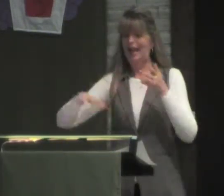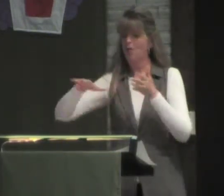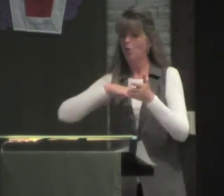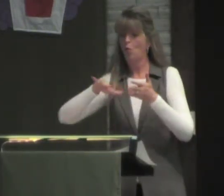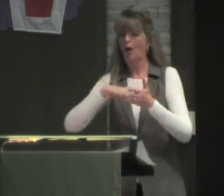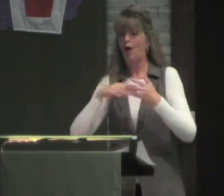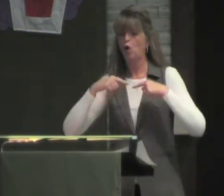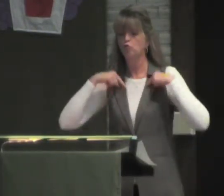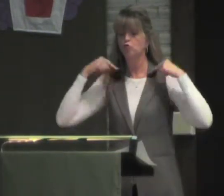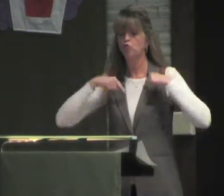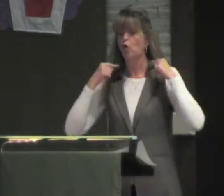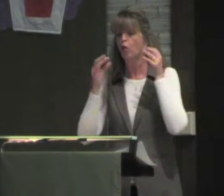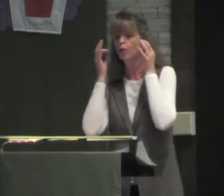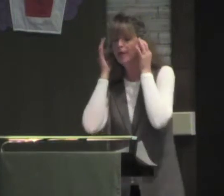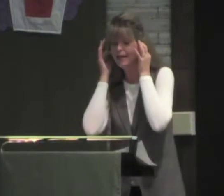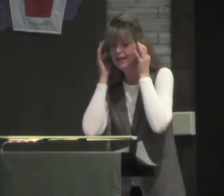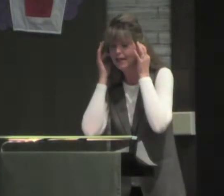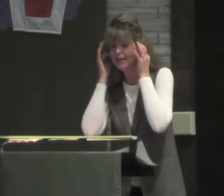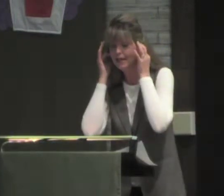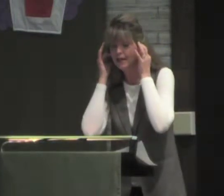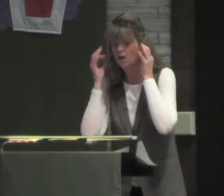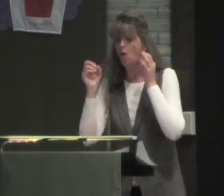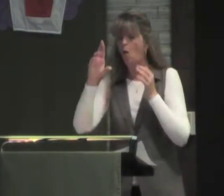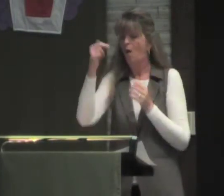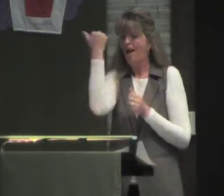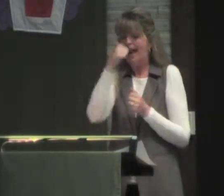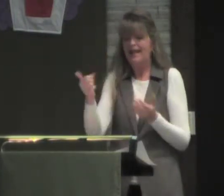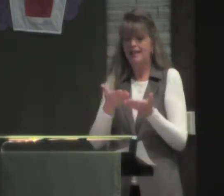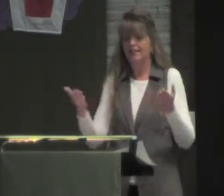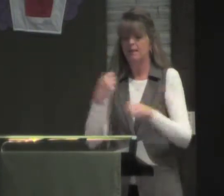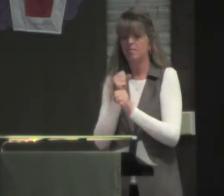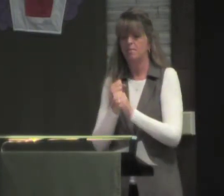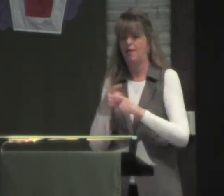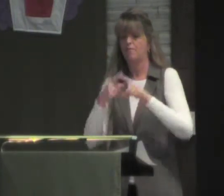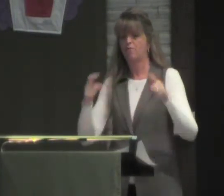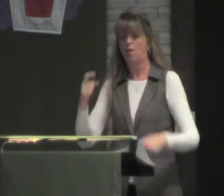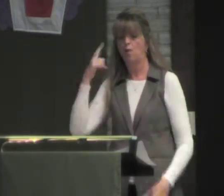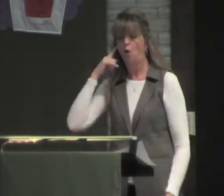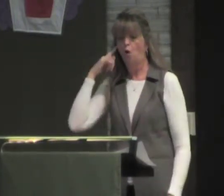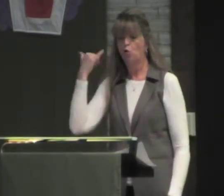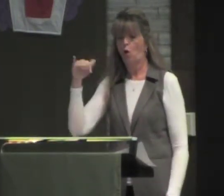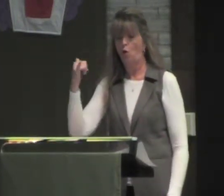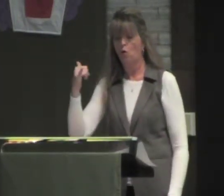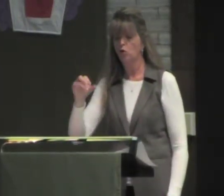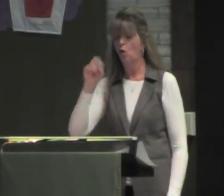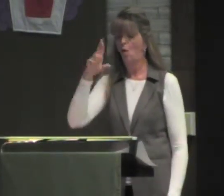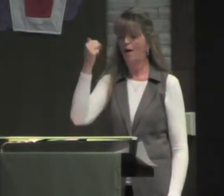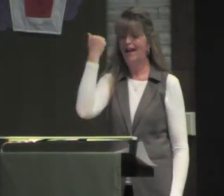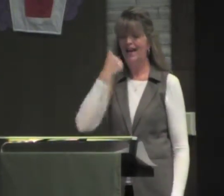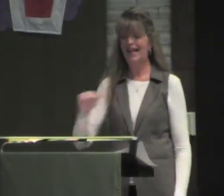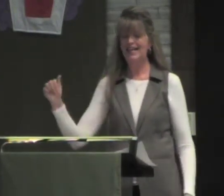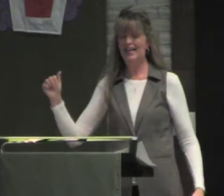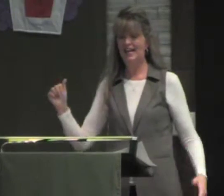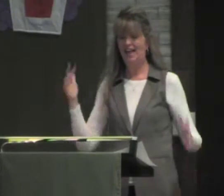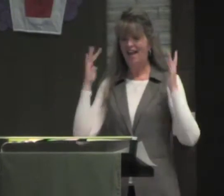Women are not allowed to wear jewelry. Or anything else made of gold. Or